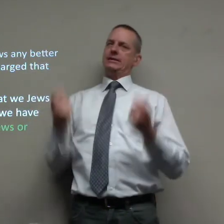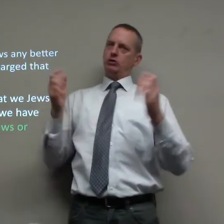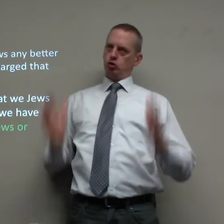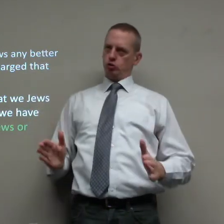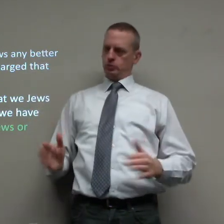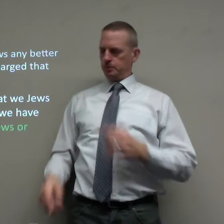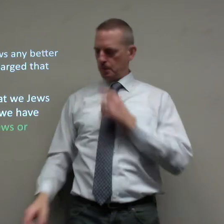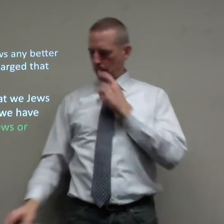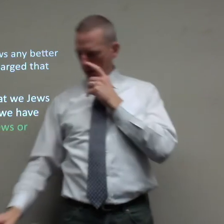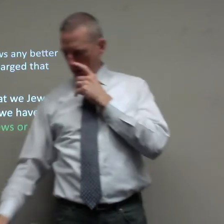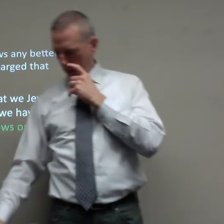people are all sinners